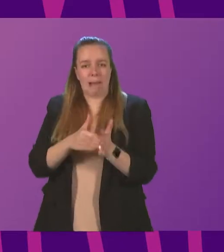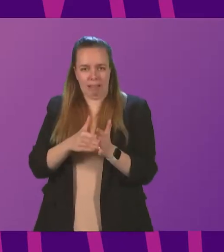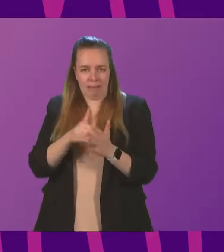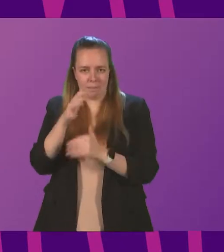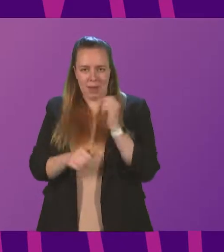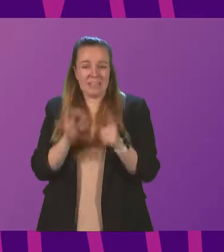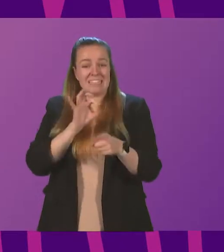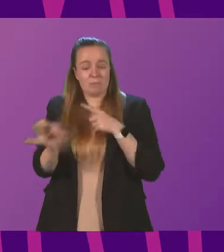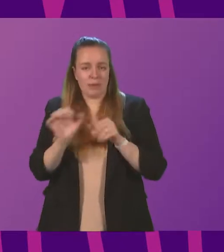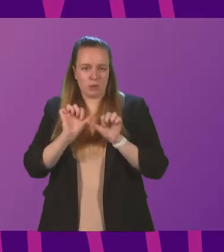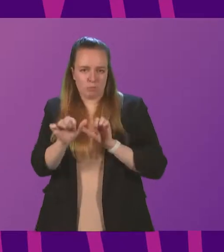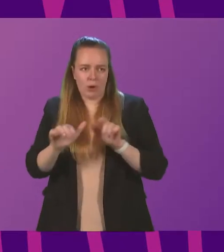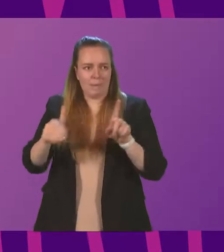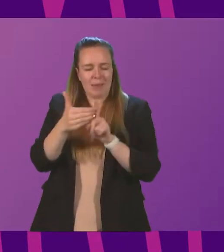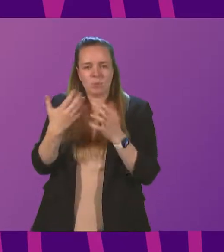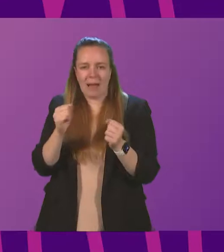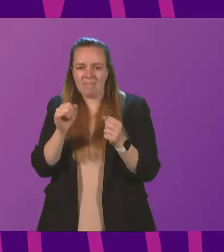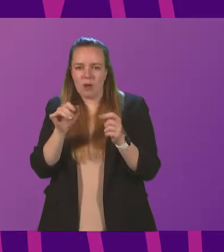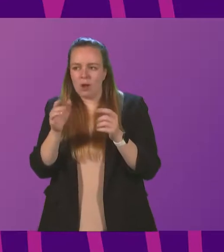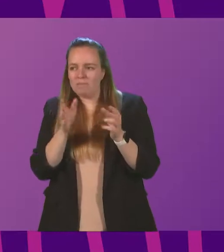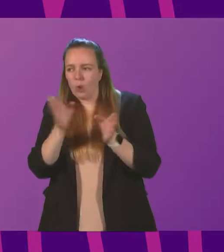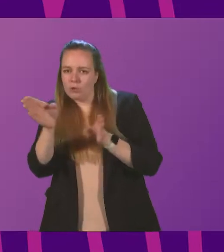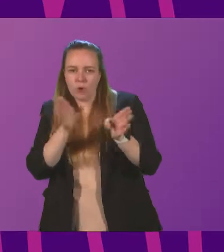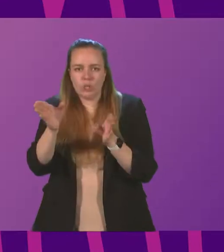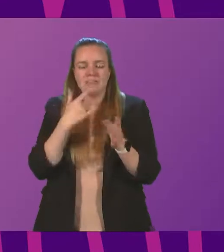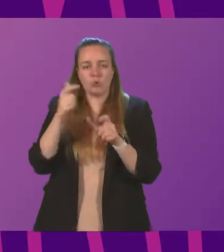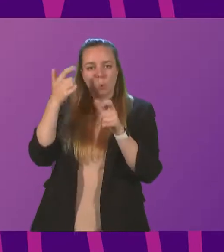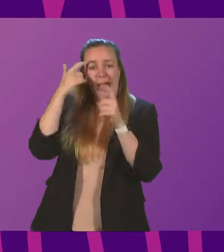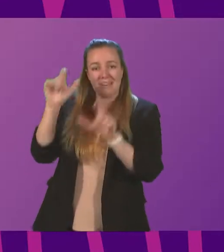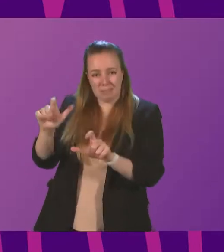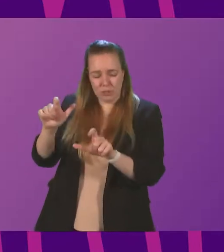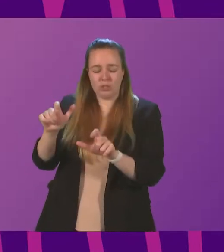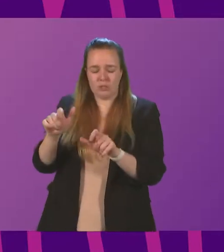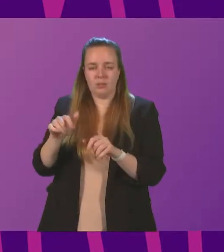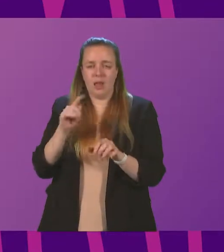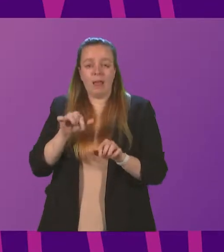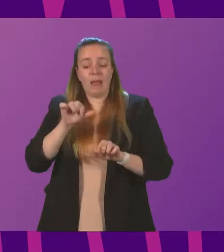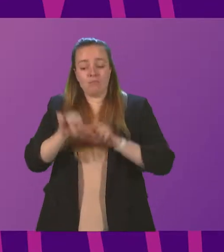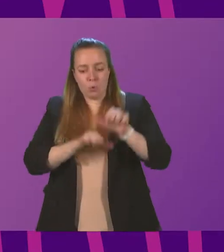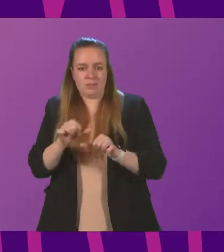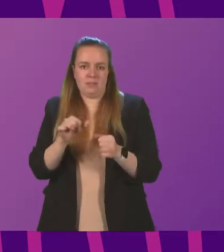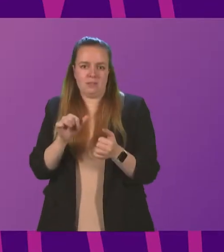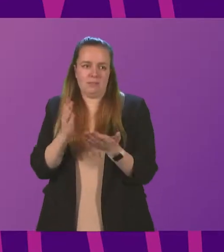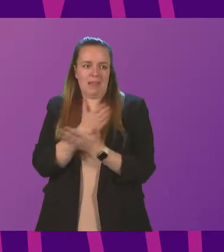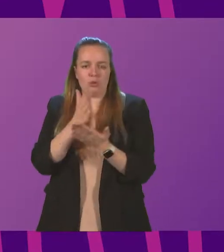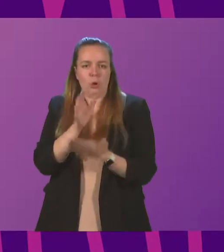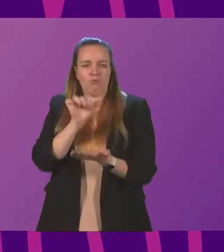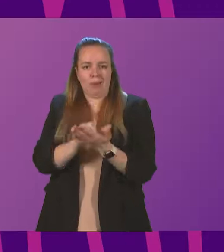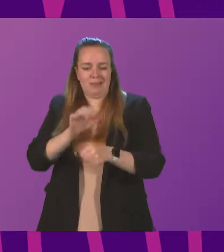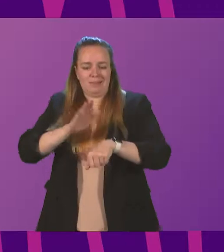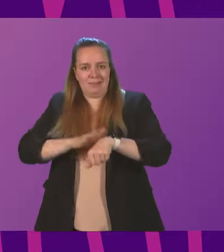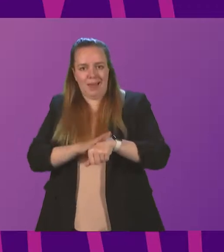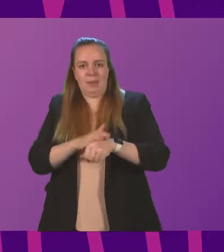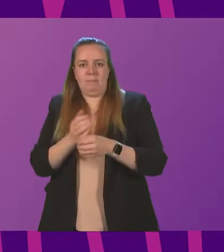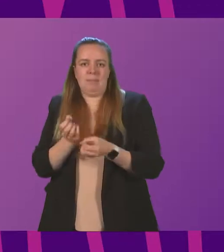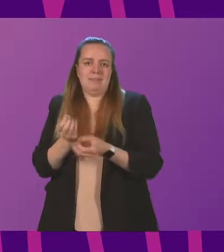programmes that aim to provide alternatives to admission and that our processes are right to ensure timely discharge. On